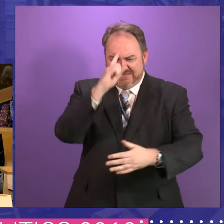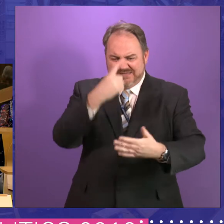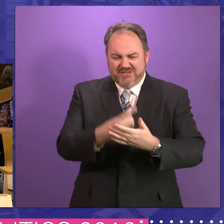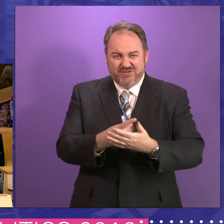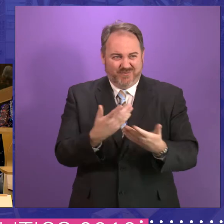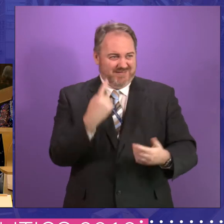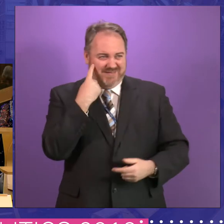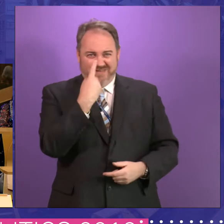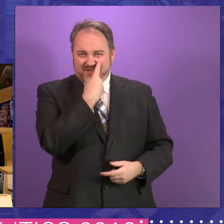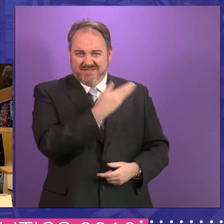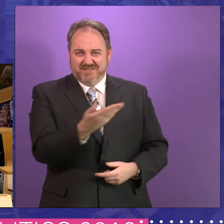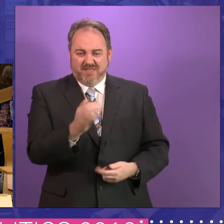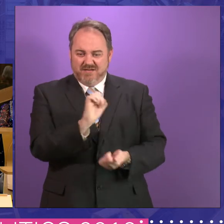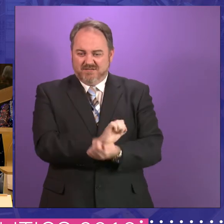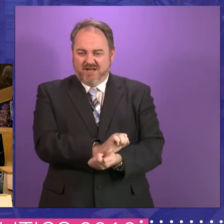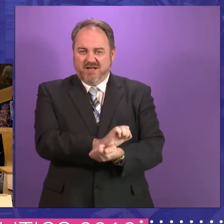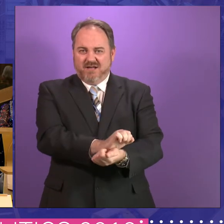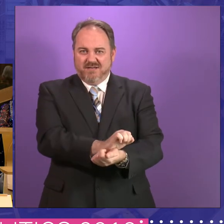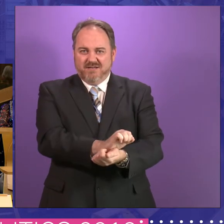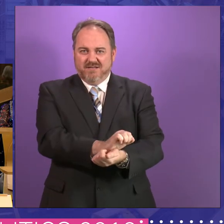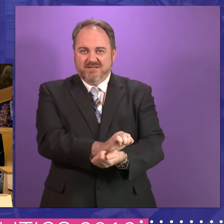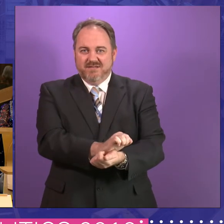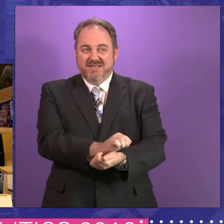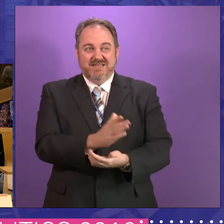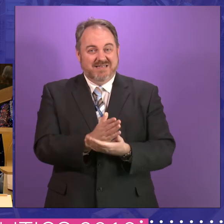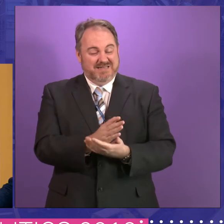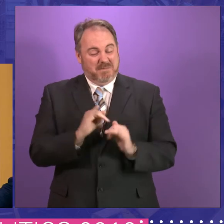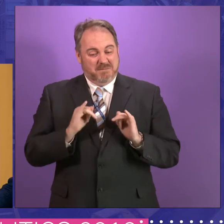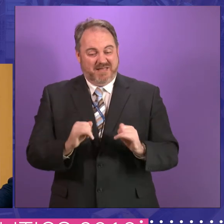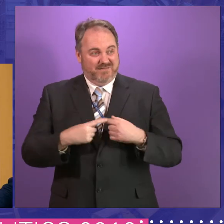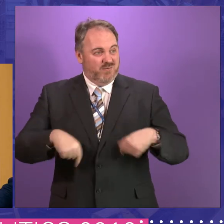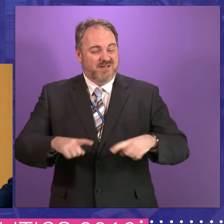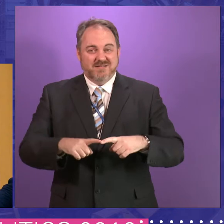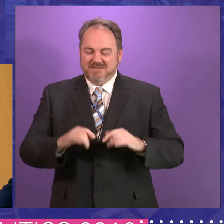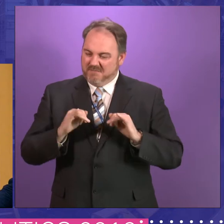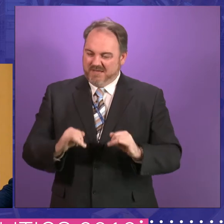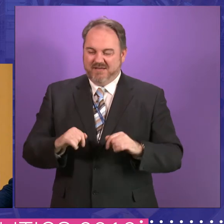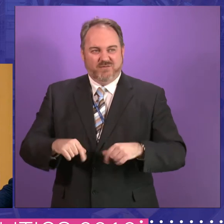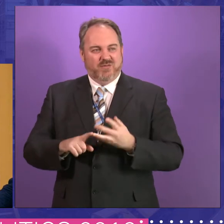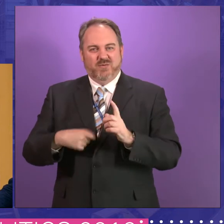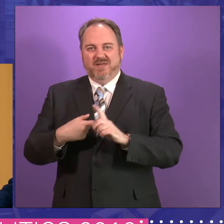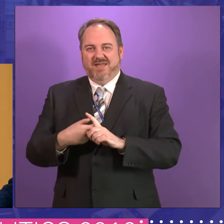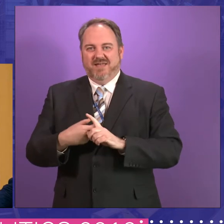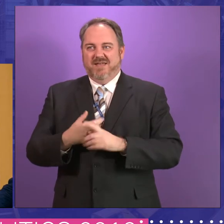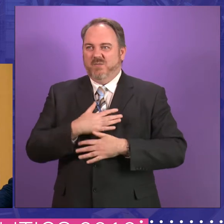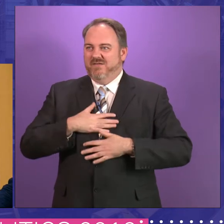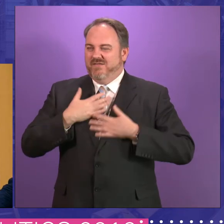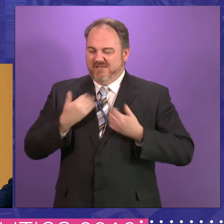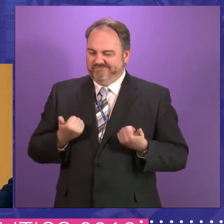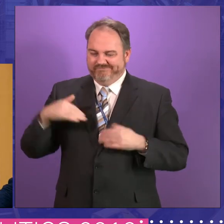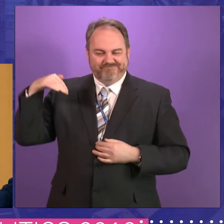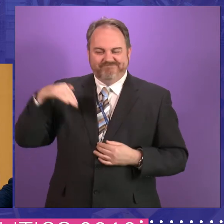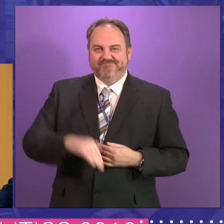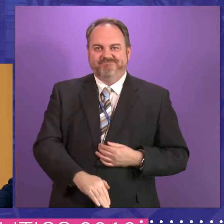of the sort of paralysis we're in. It's not good for the country. I don't think it's good for people's morale. it's certainly not good for